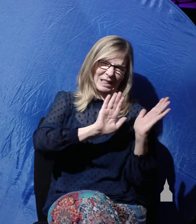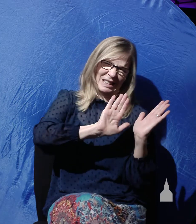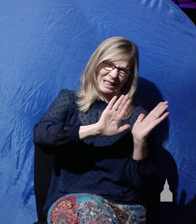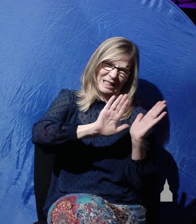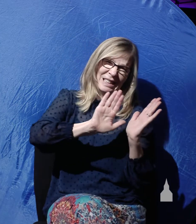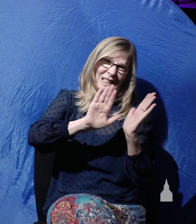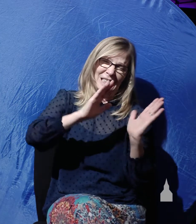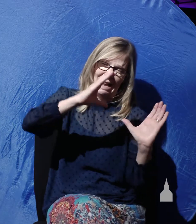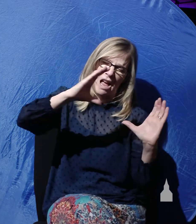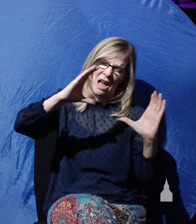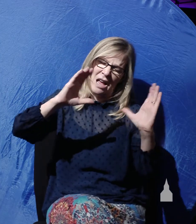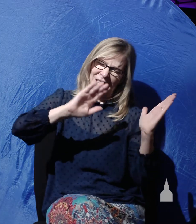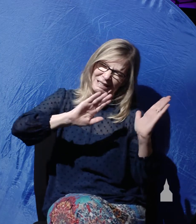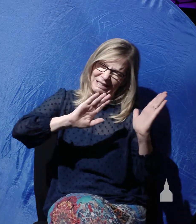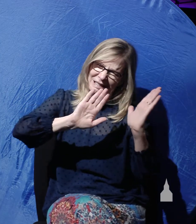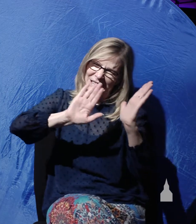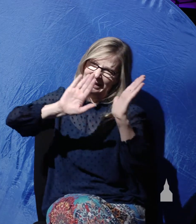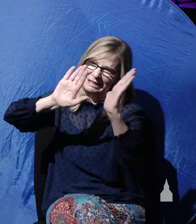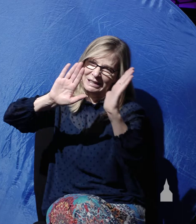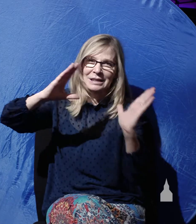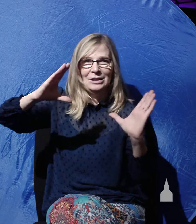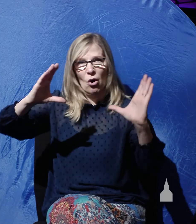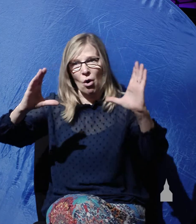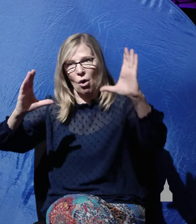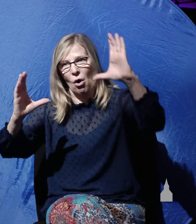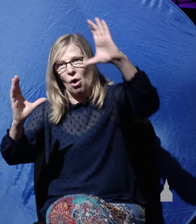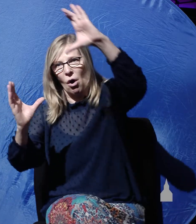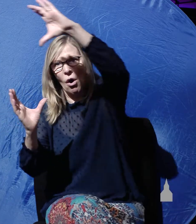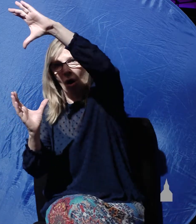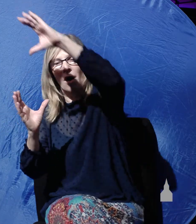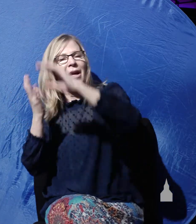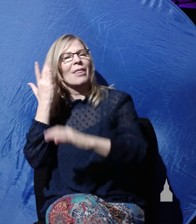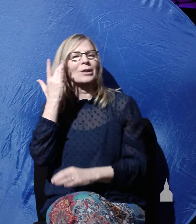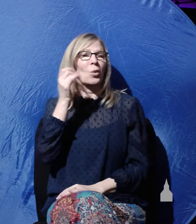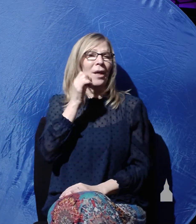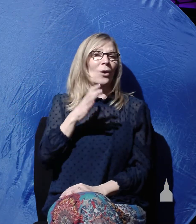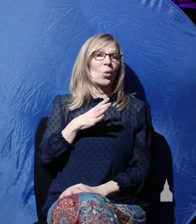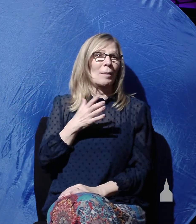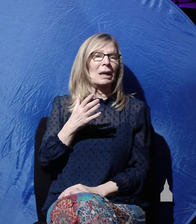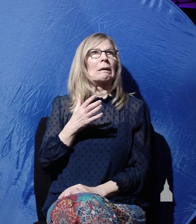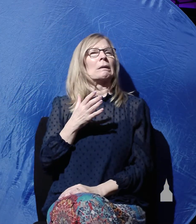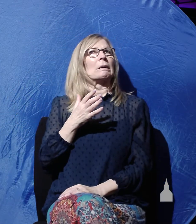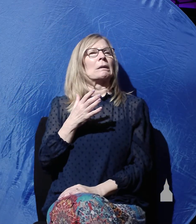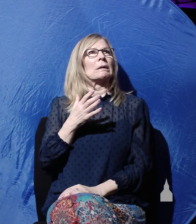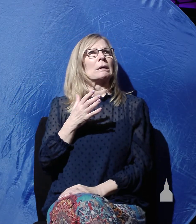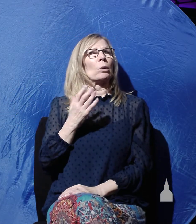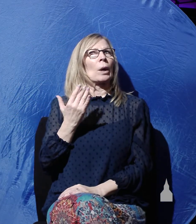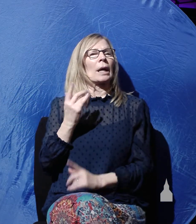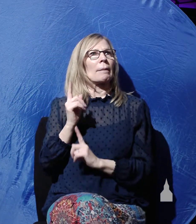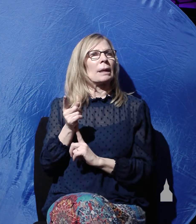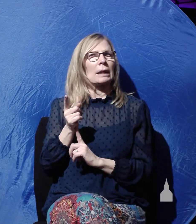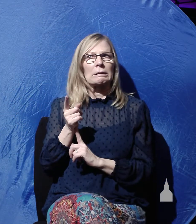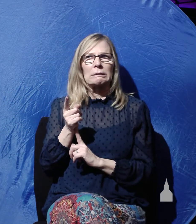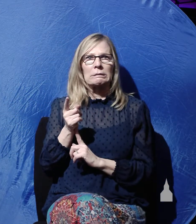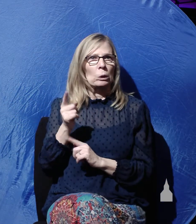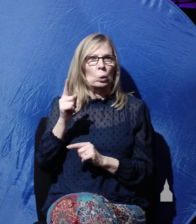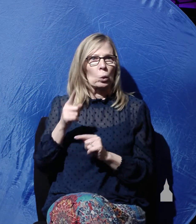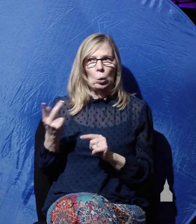away. That's how heavy it was. That's how large it was. And that's why these women were so concerned, because they knew they certainly couldn't move the stone. So,